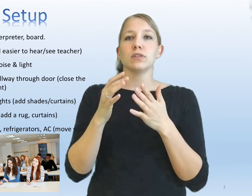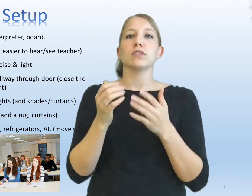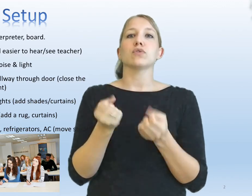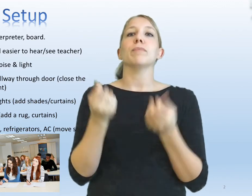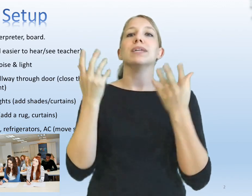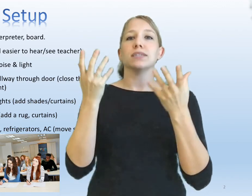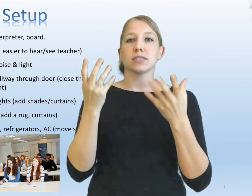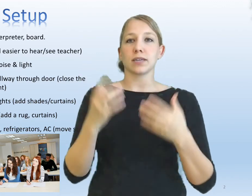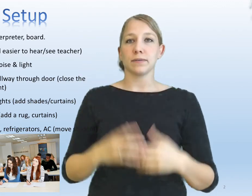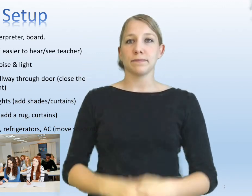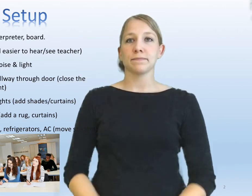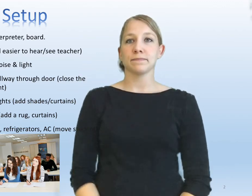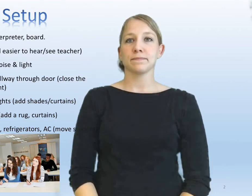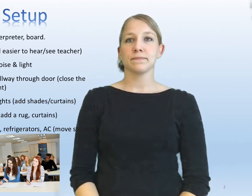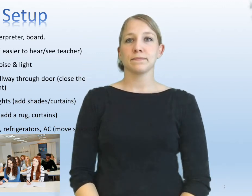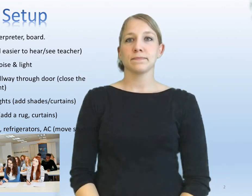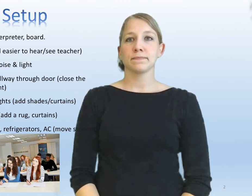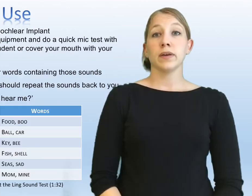the student tremendously.